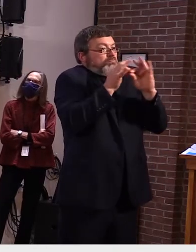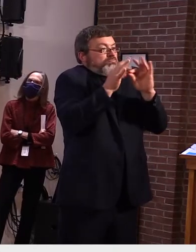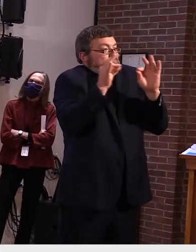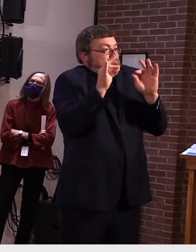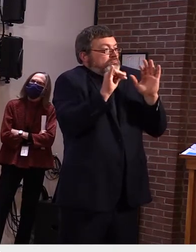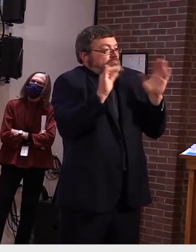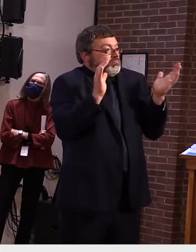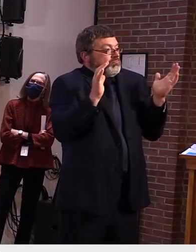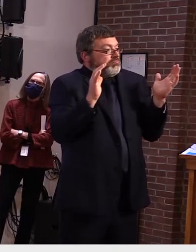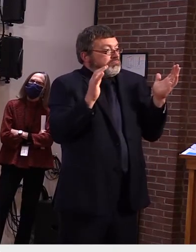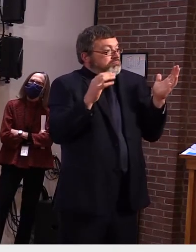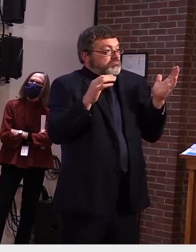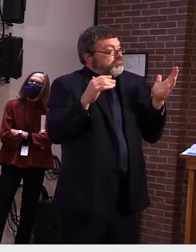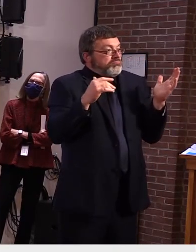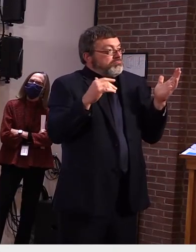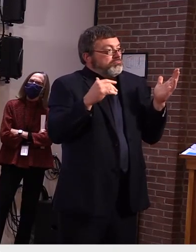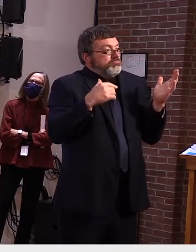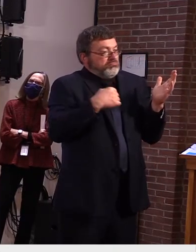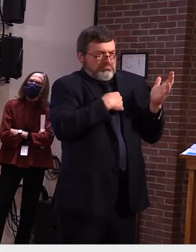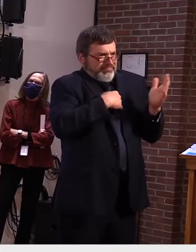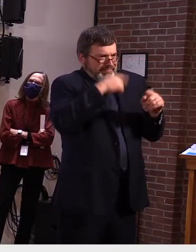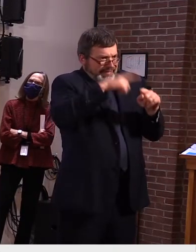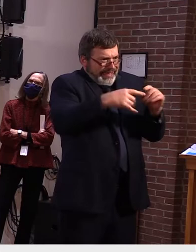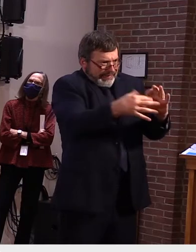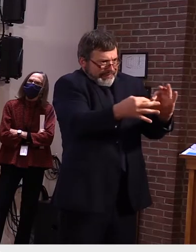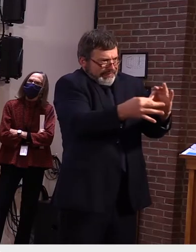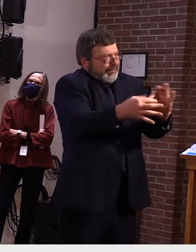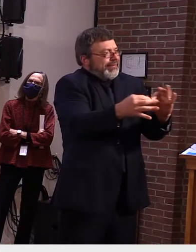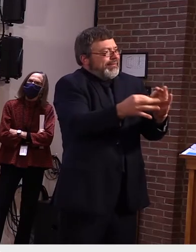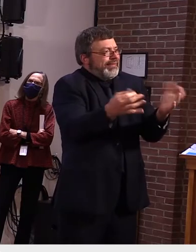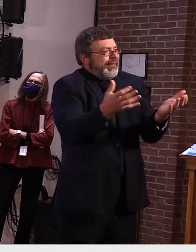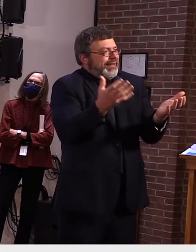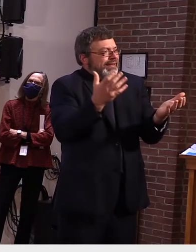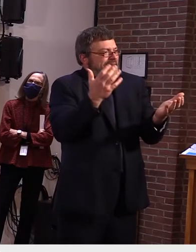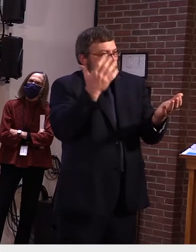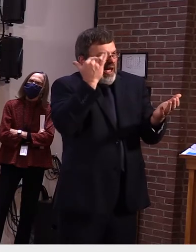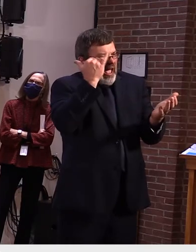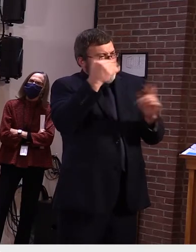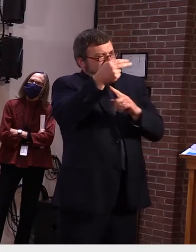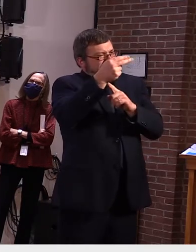information that you're saying that hip has been blown out of the water let's discuss